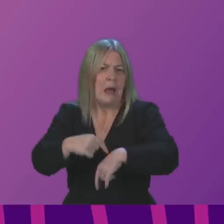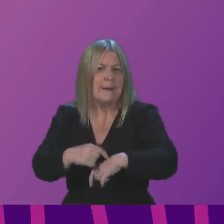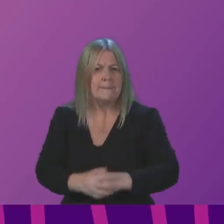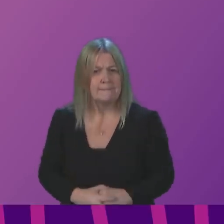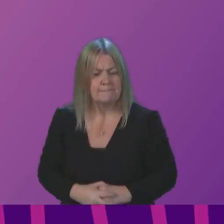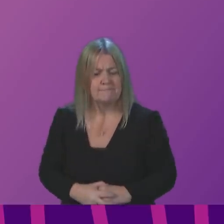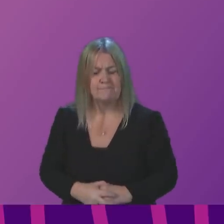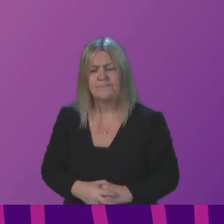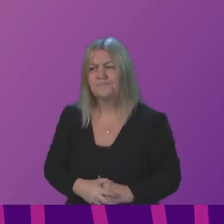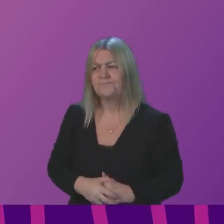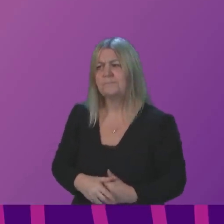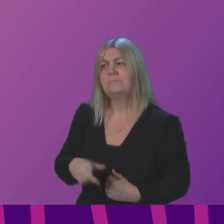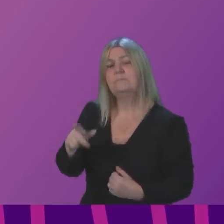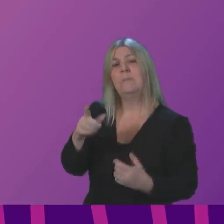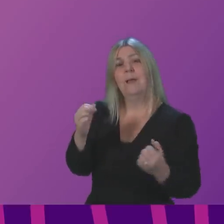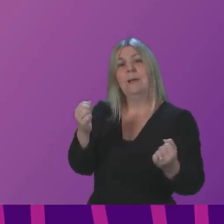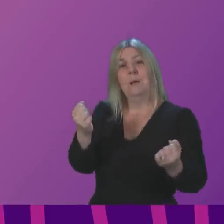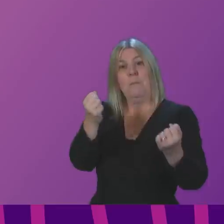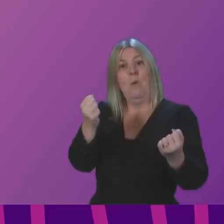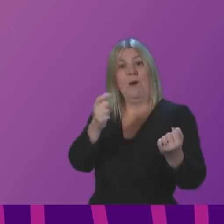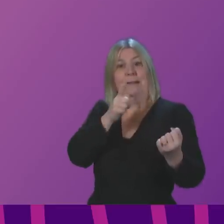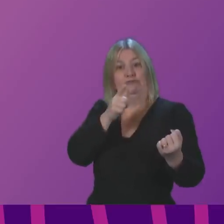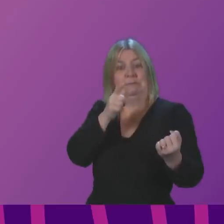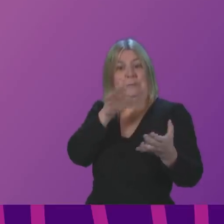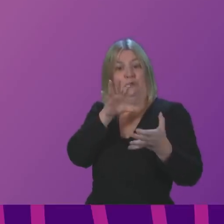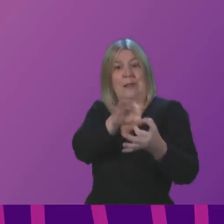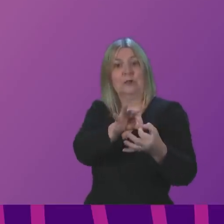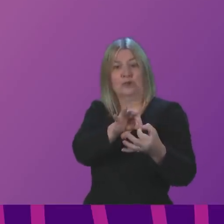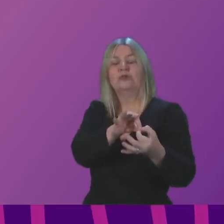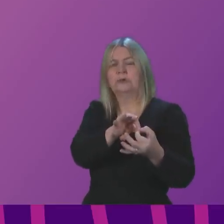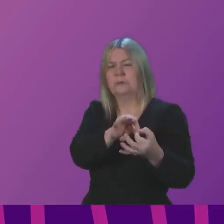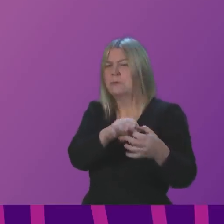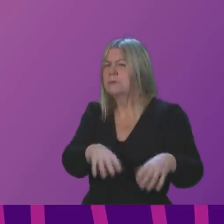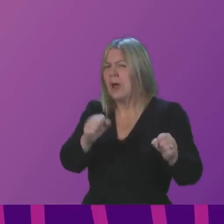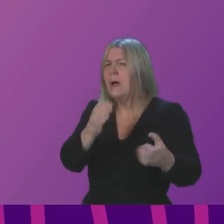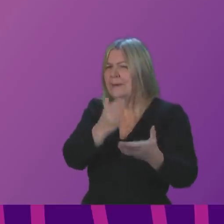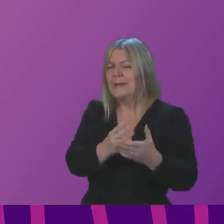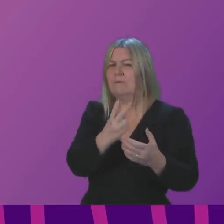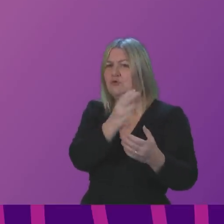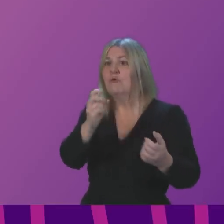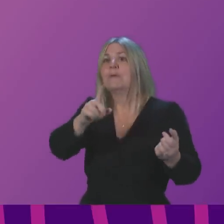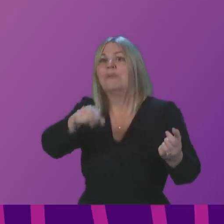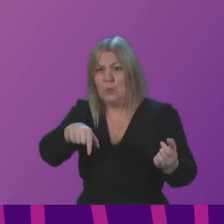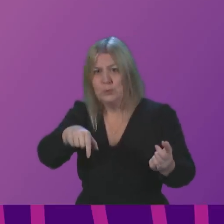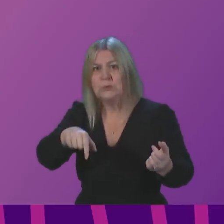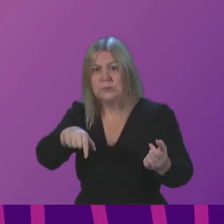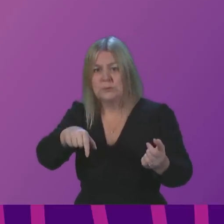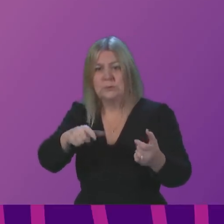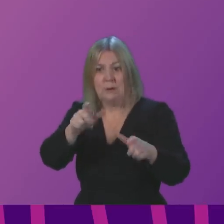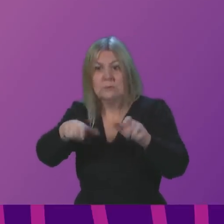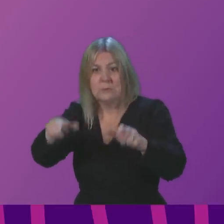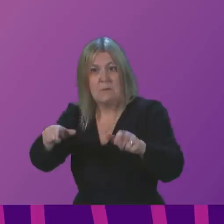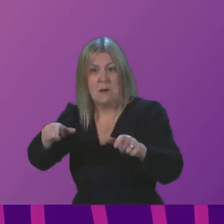power connection issues, at the start there were more than 200,000 customers off supply.